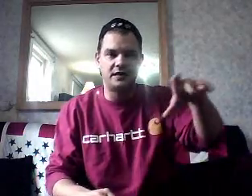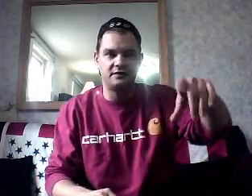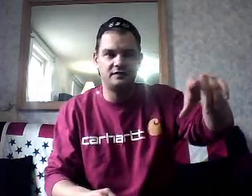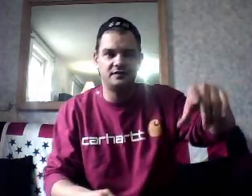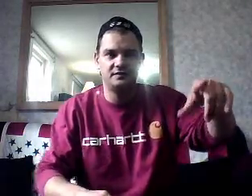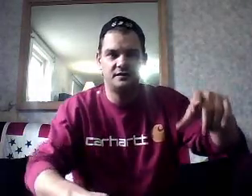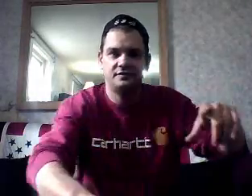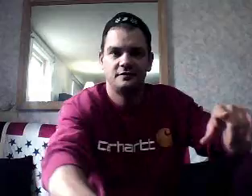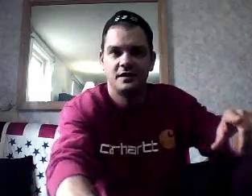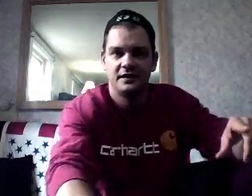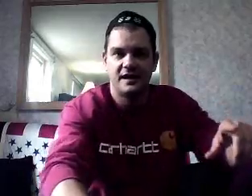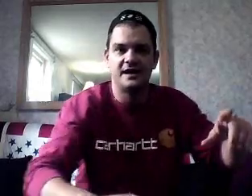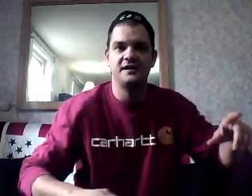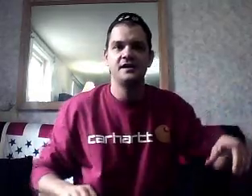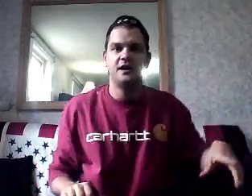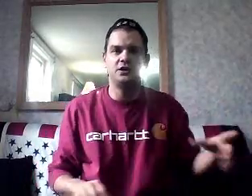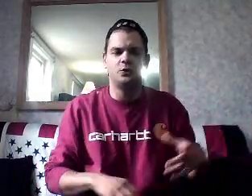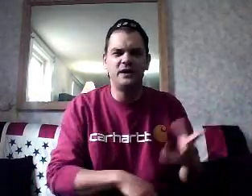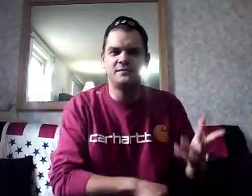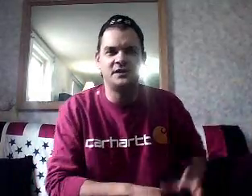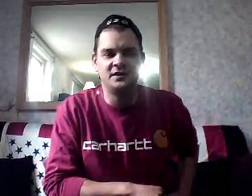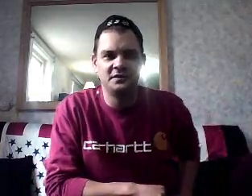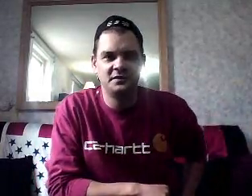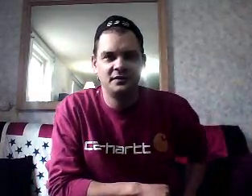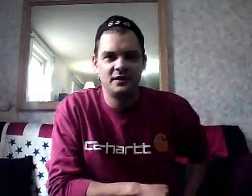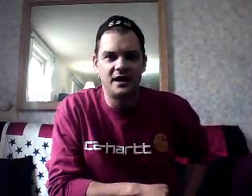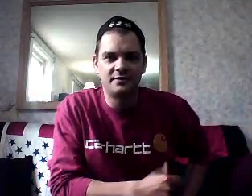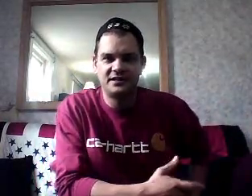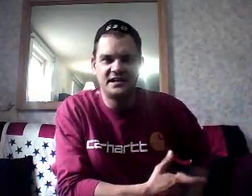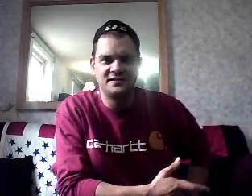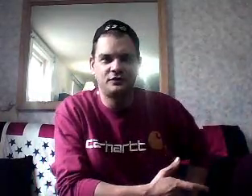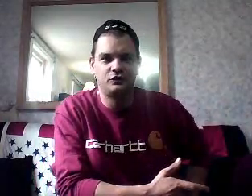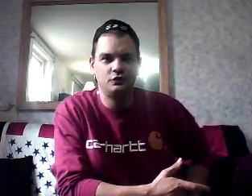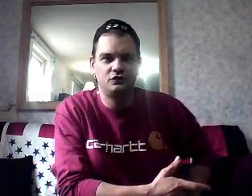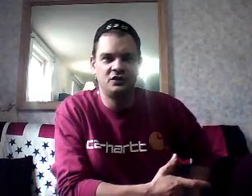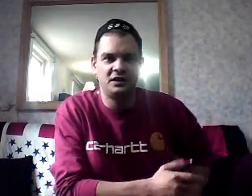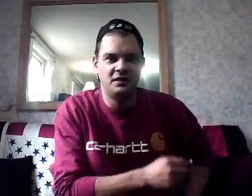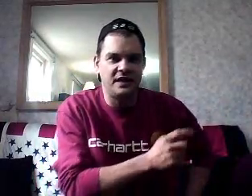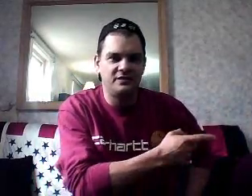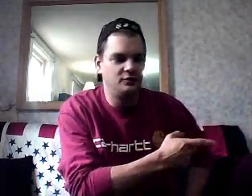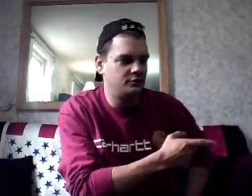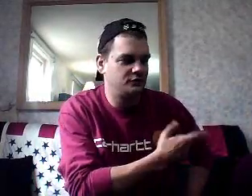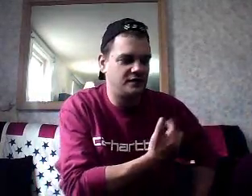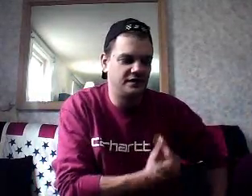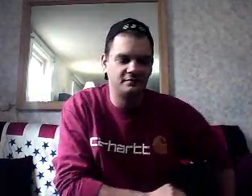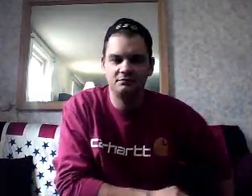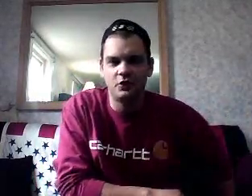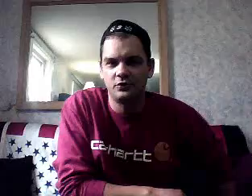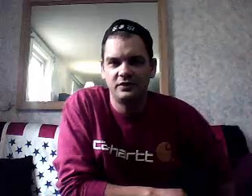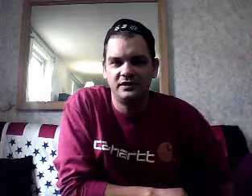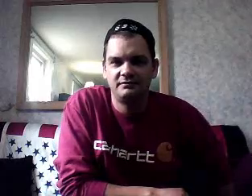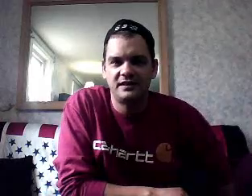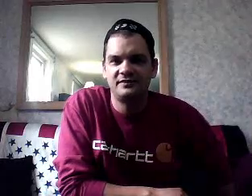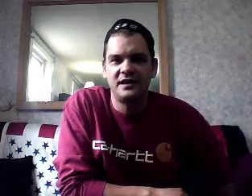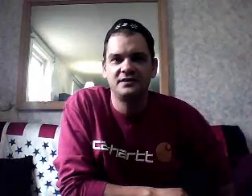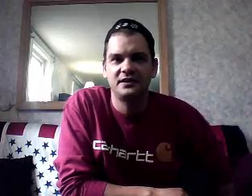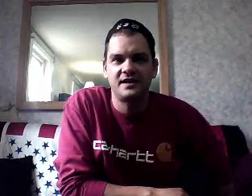you'll, like, listen into this guy, and you go, wait a minute, I read the Constitution, and that dude is, like, totally, that's not in the